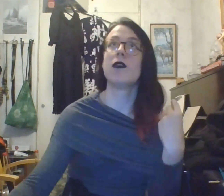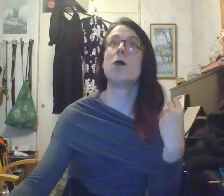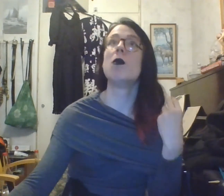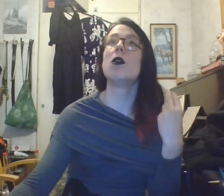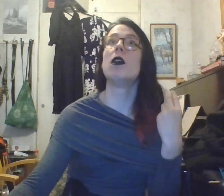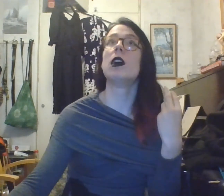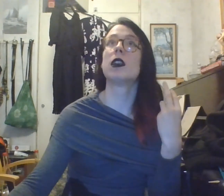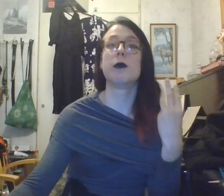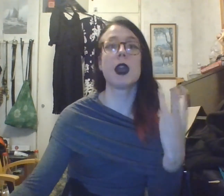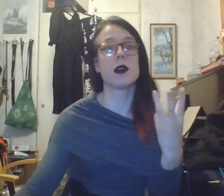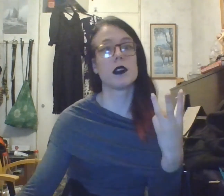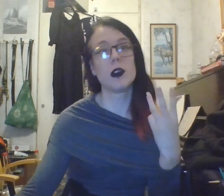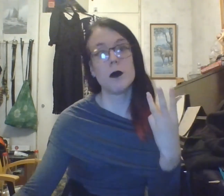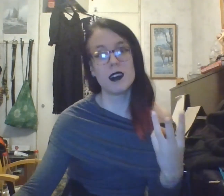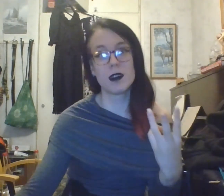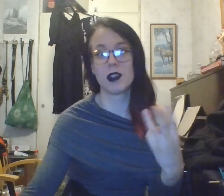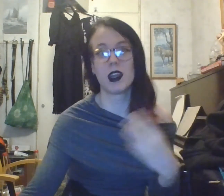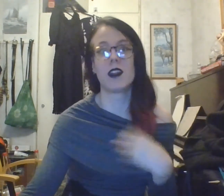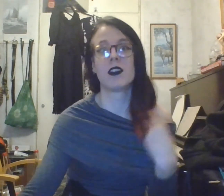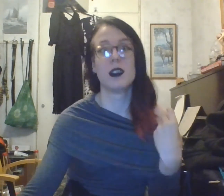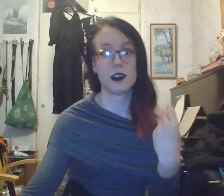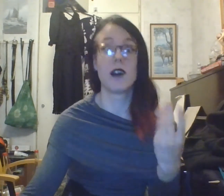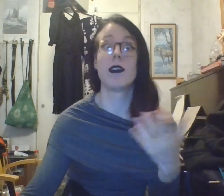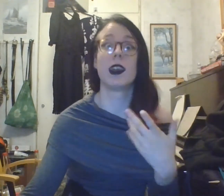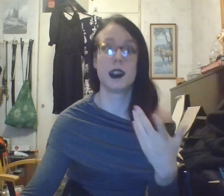more experienced on your workplace, stuff like this.